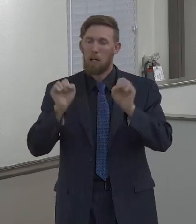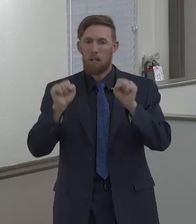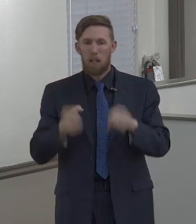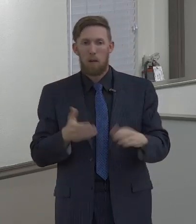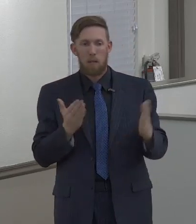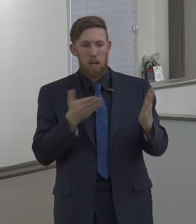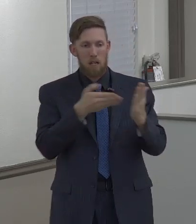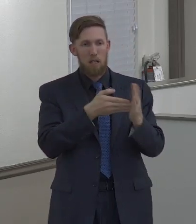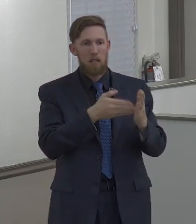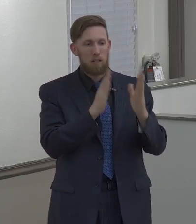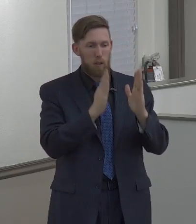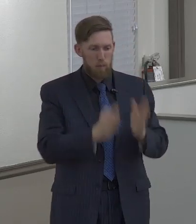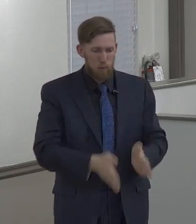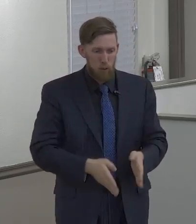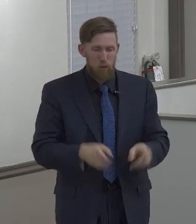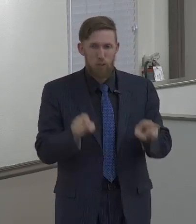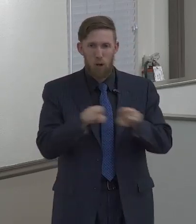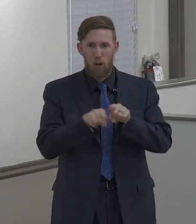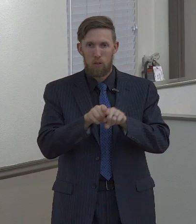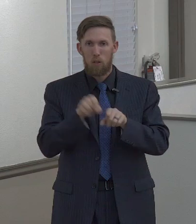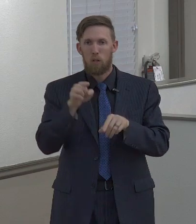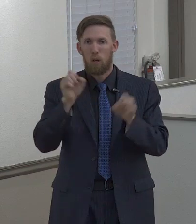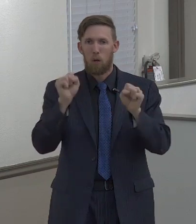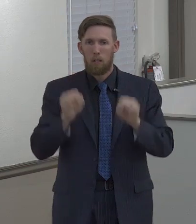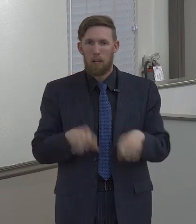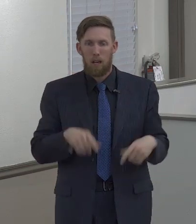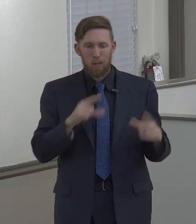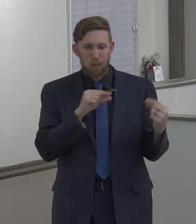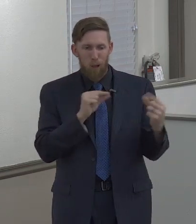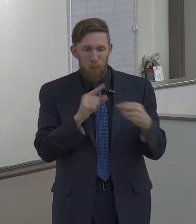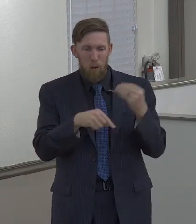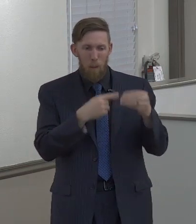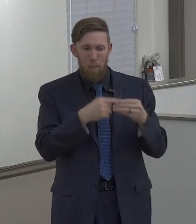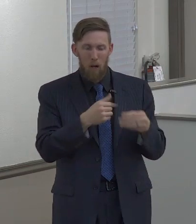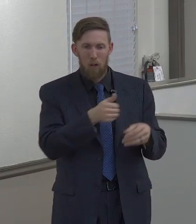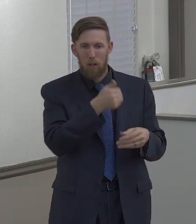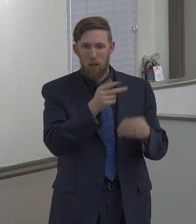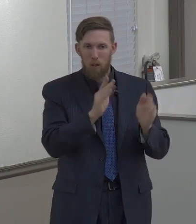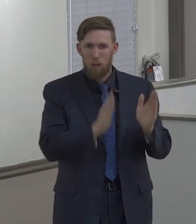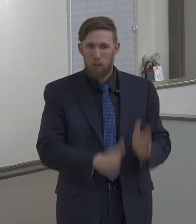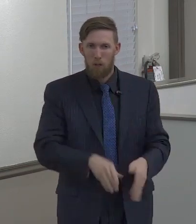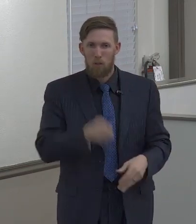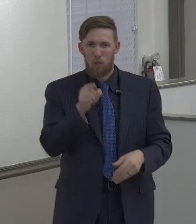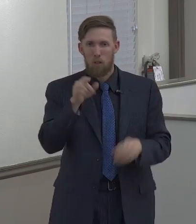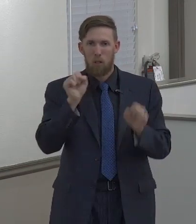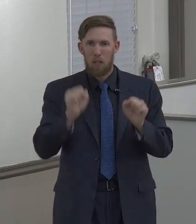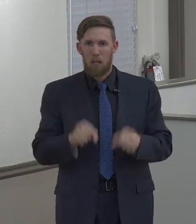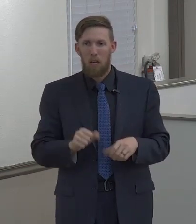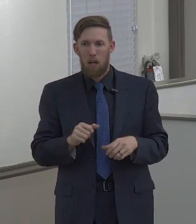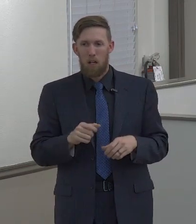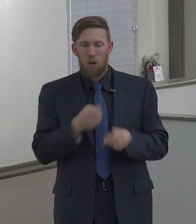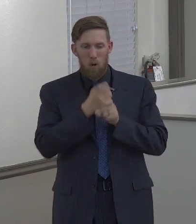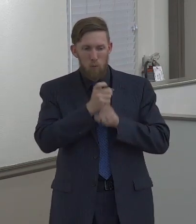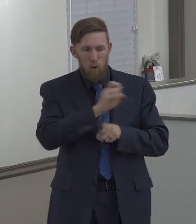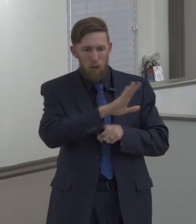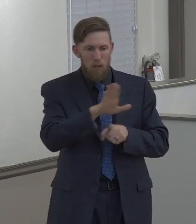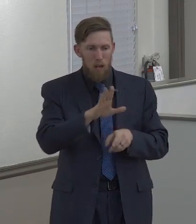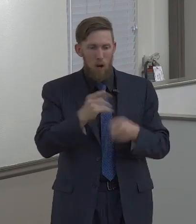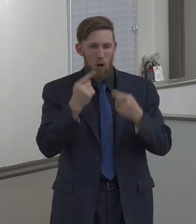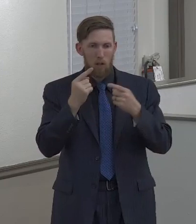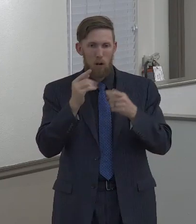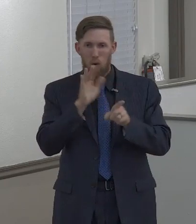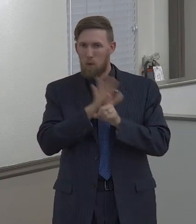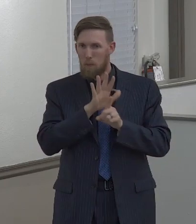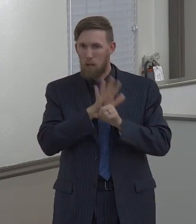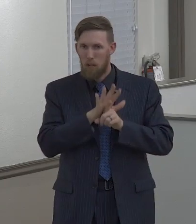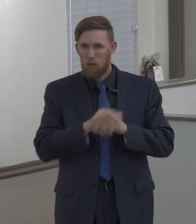but it can also be against another person. You can slander another person, you can tear down